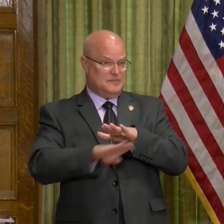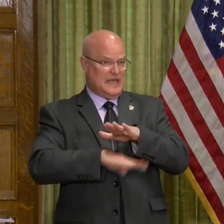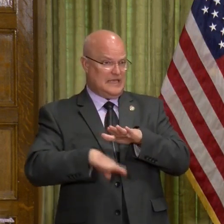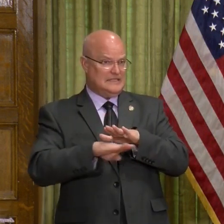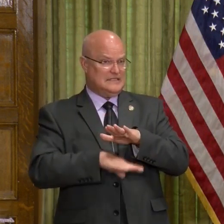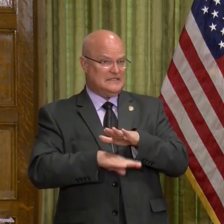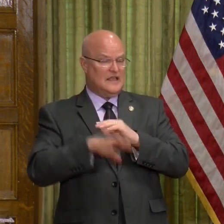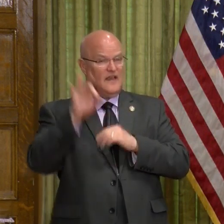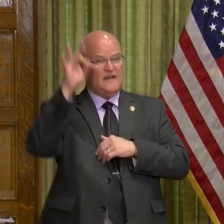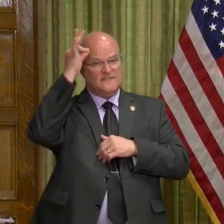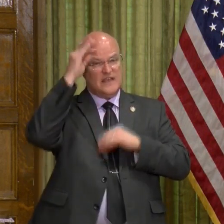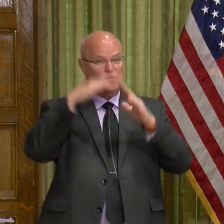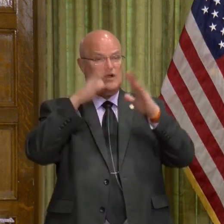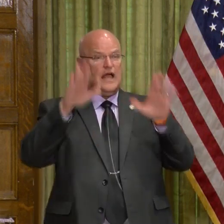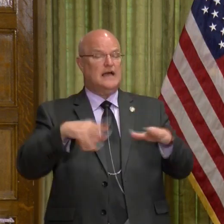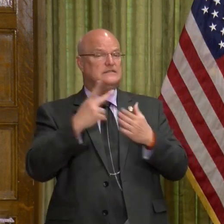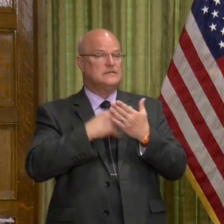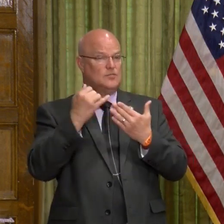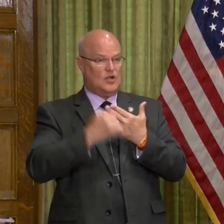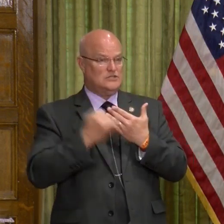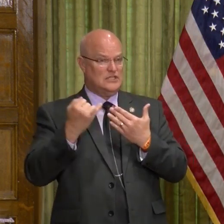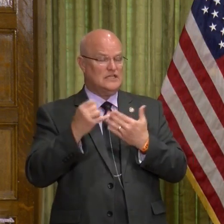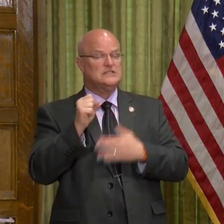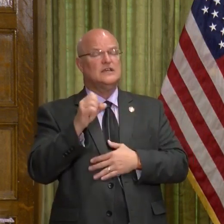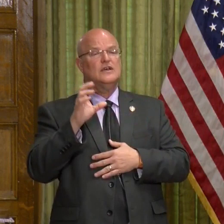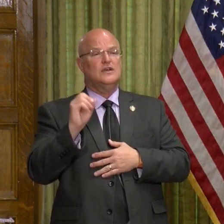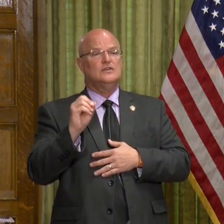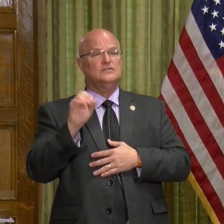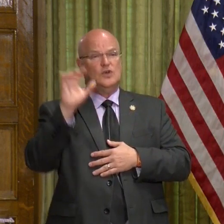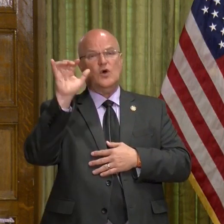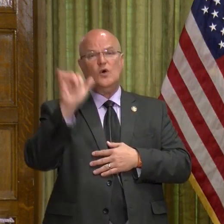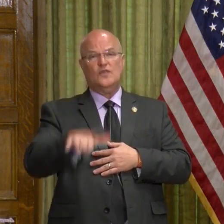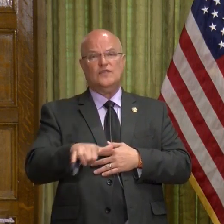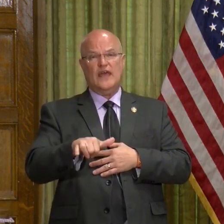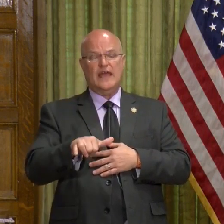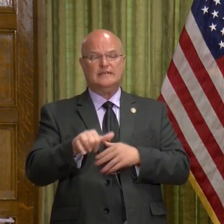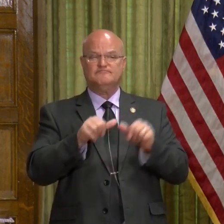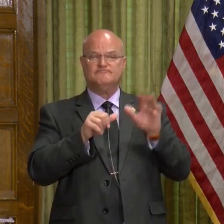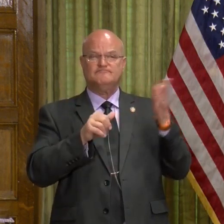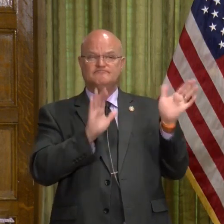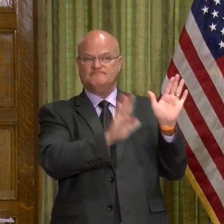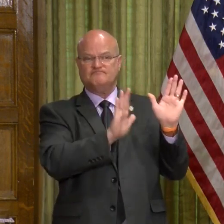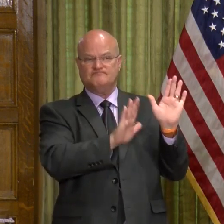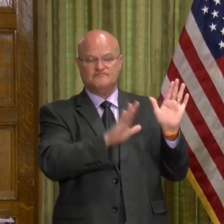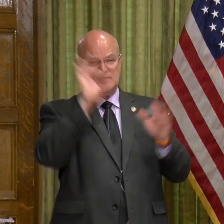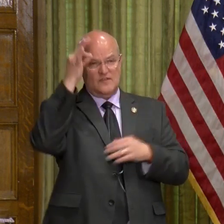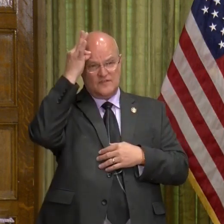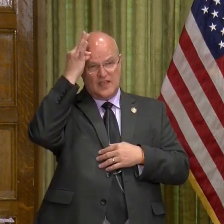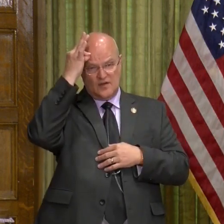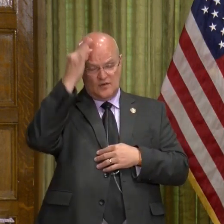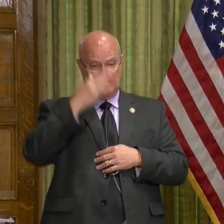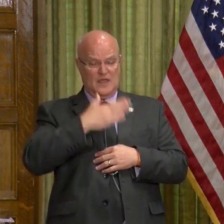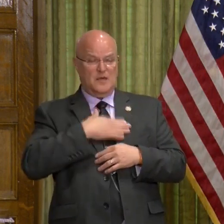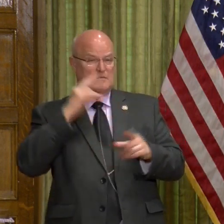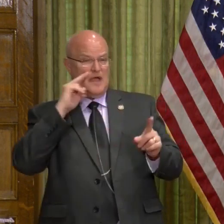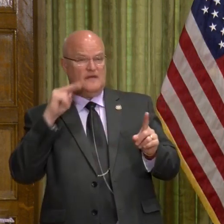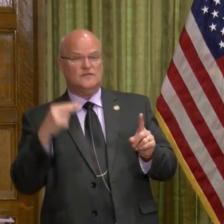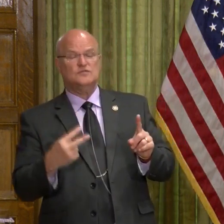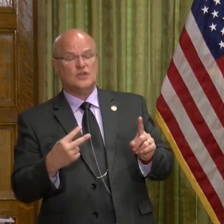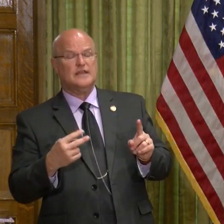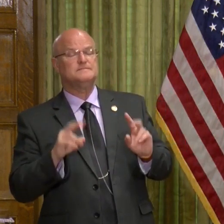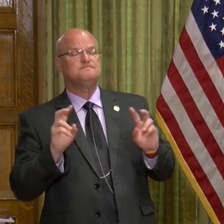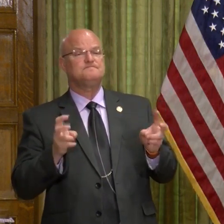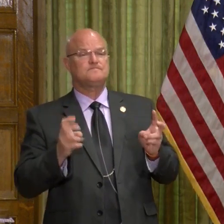in federal housing projects. And so that stands on its own. In terms of my views on it,